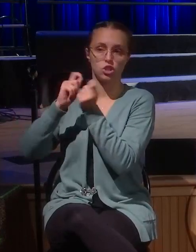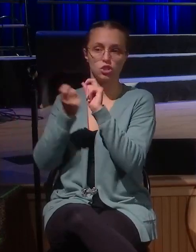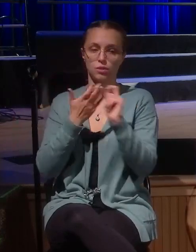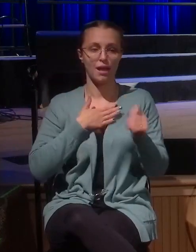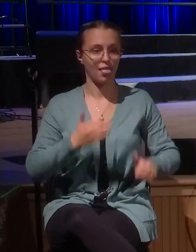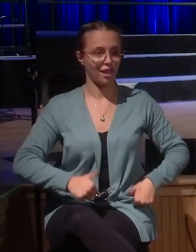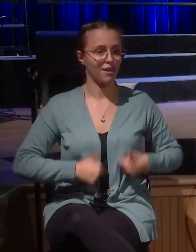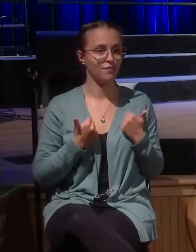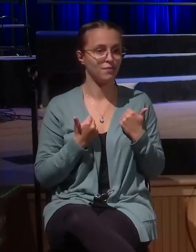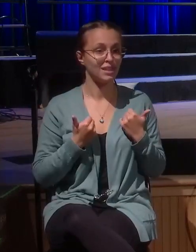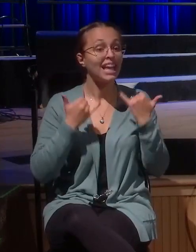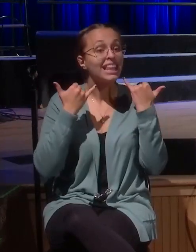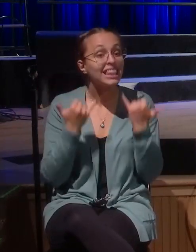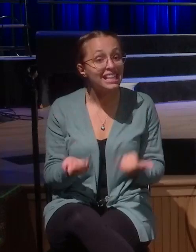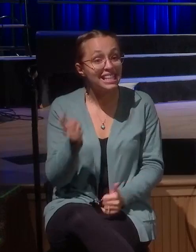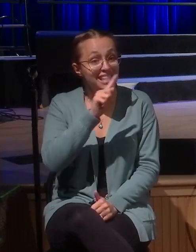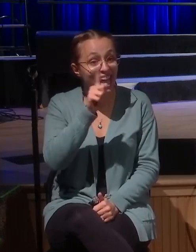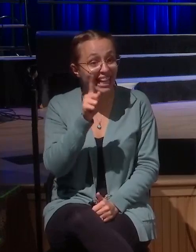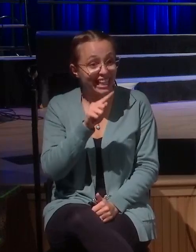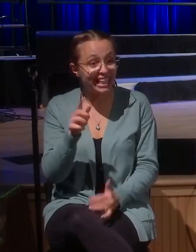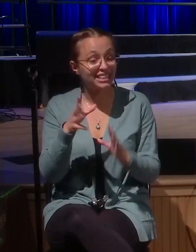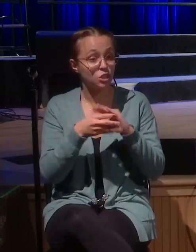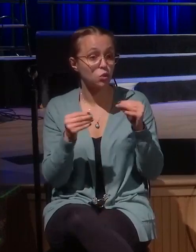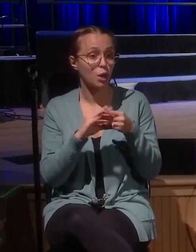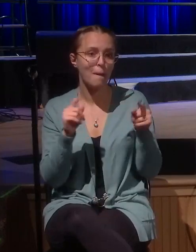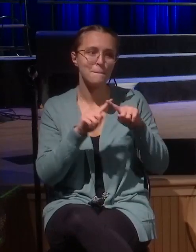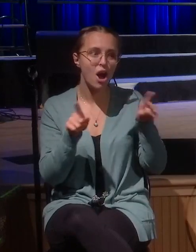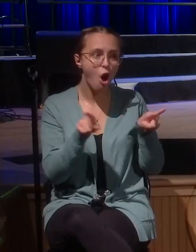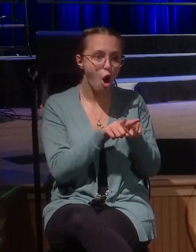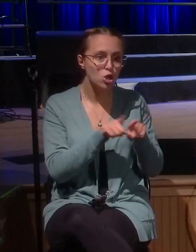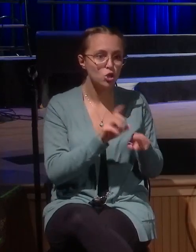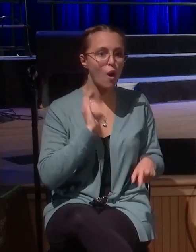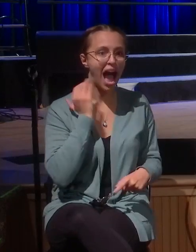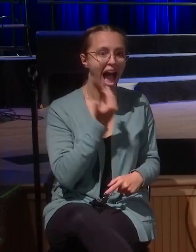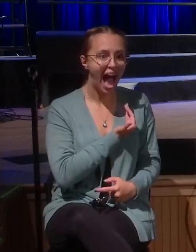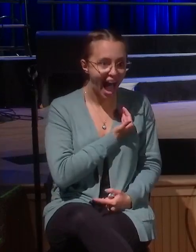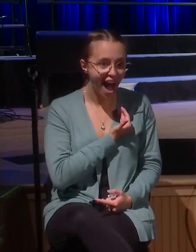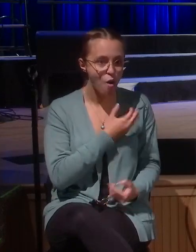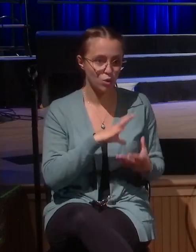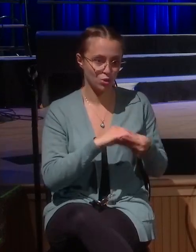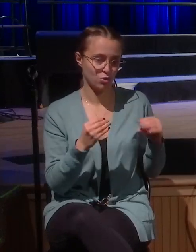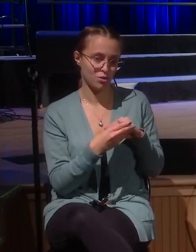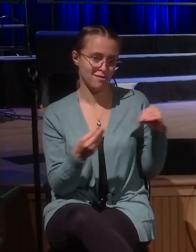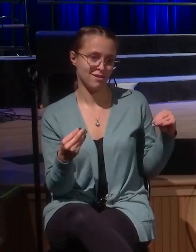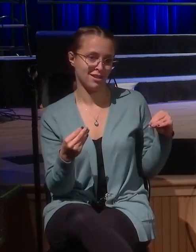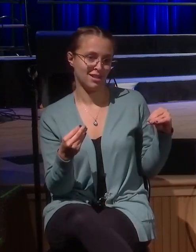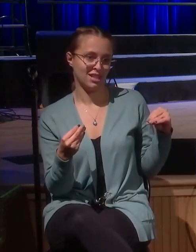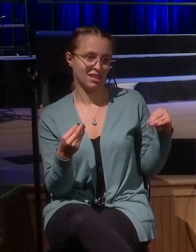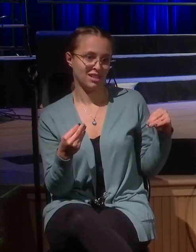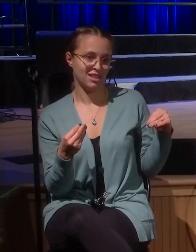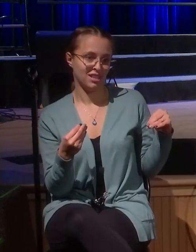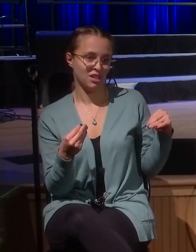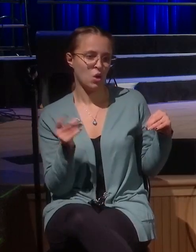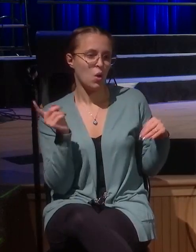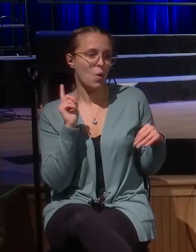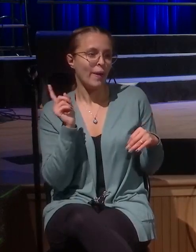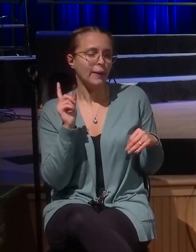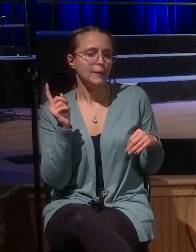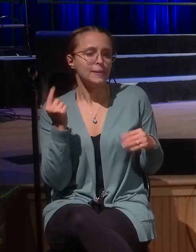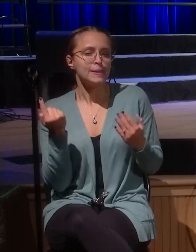it's also our story where we would be sometime in our life we think something doesn't feel right, something has changed or